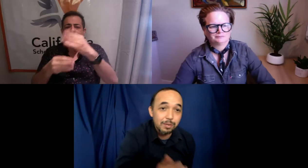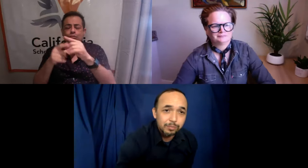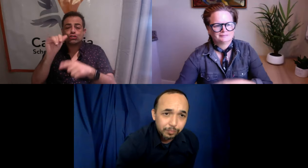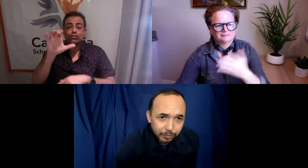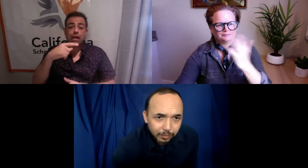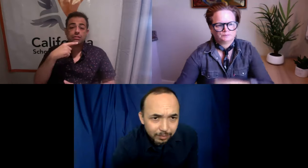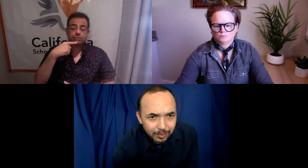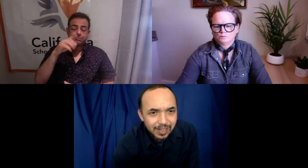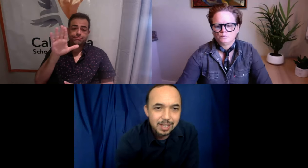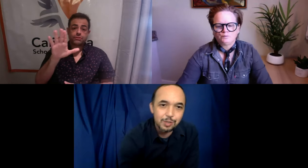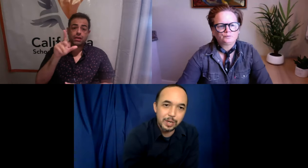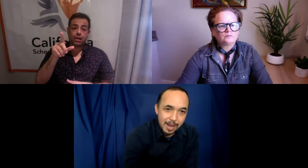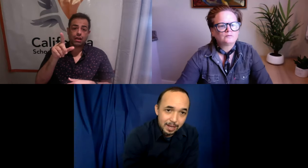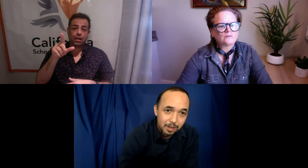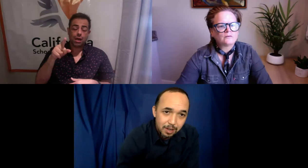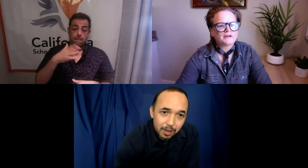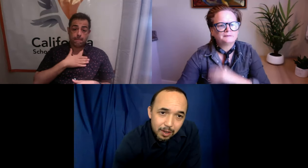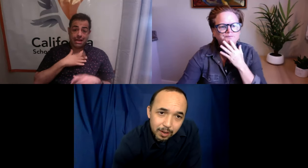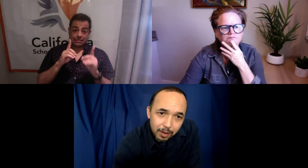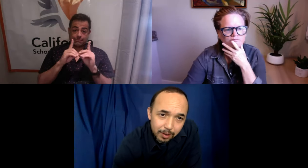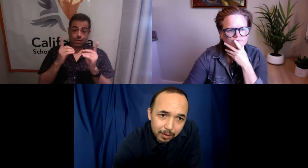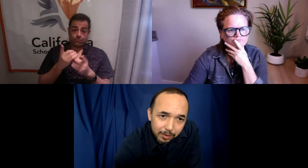Dave. Yeah, I just want to add.